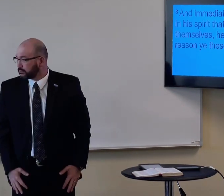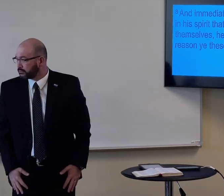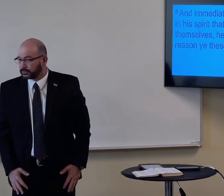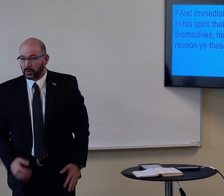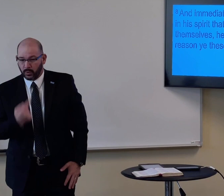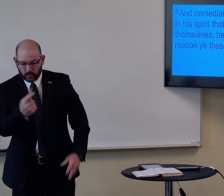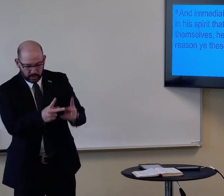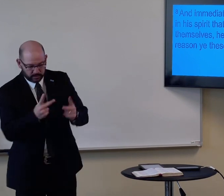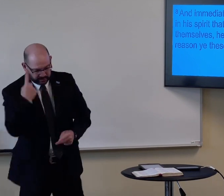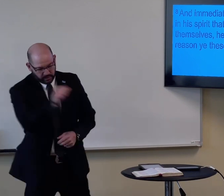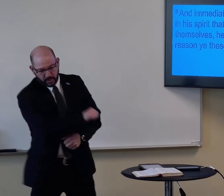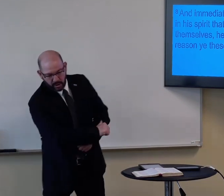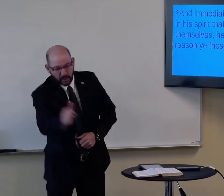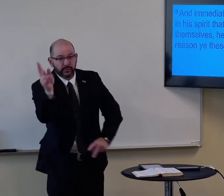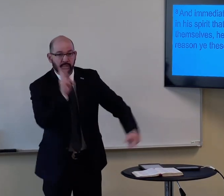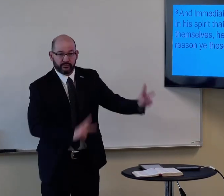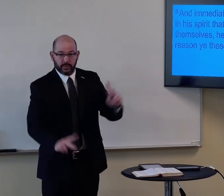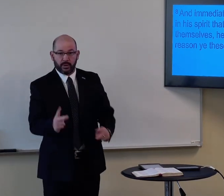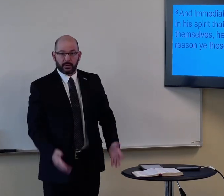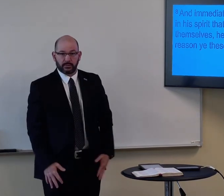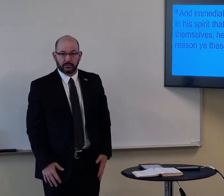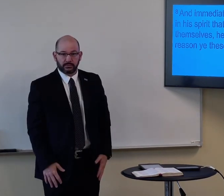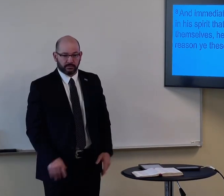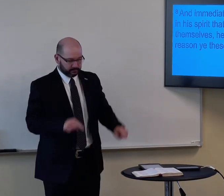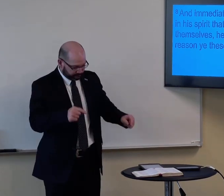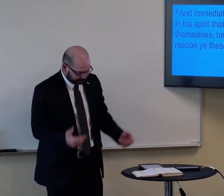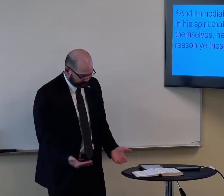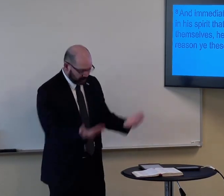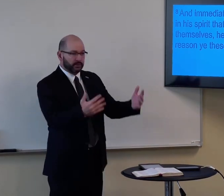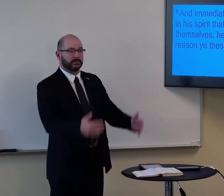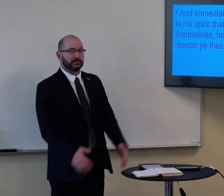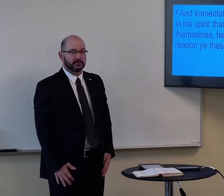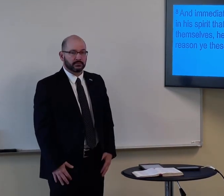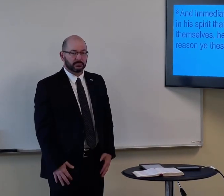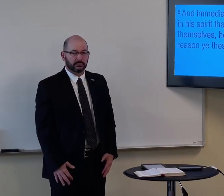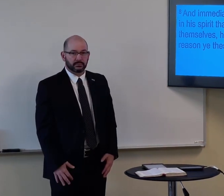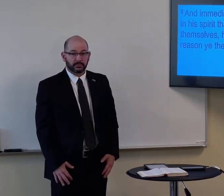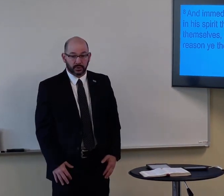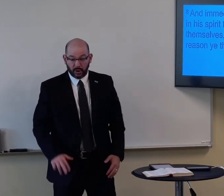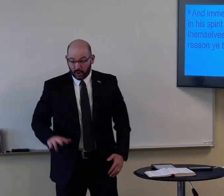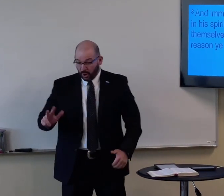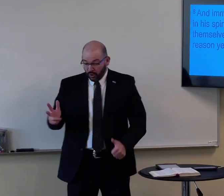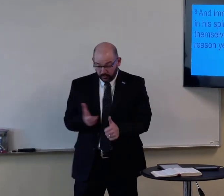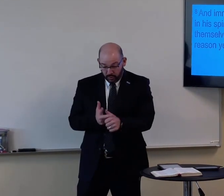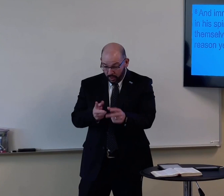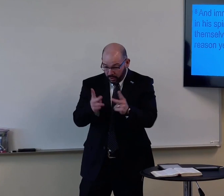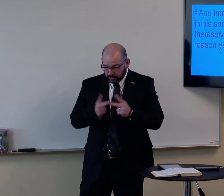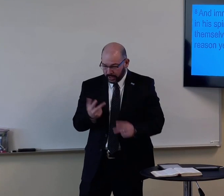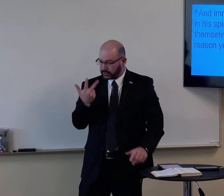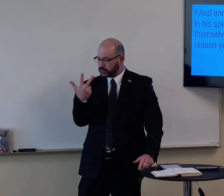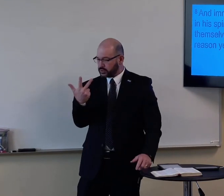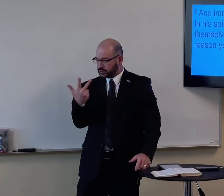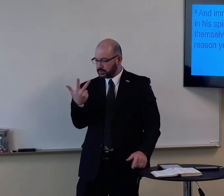for the Christian, there is a special place called heaven and for all others is a place called hell.